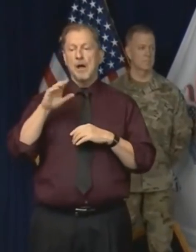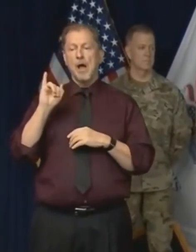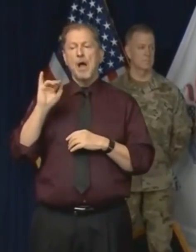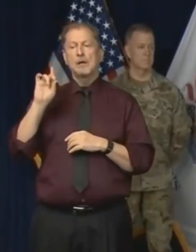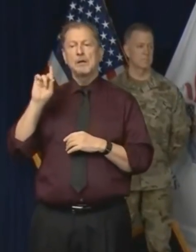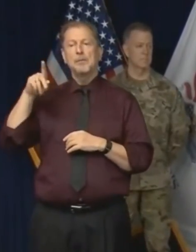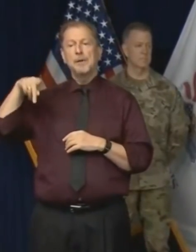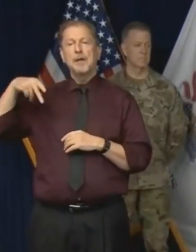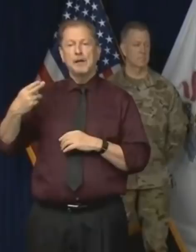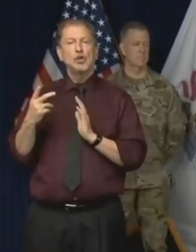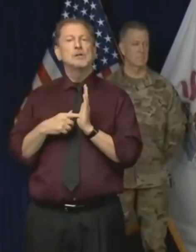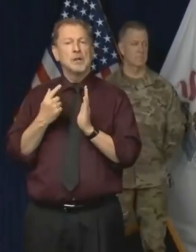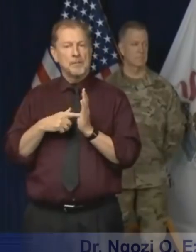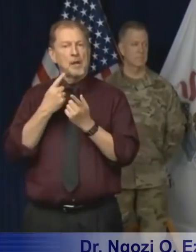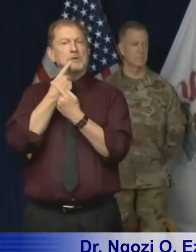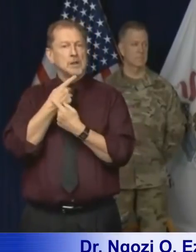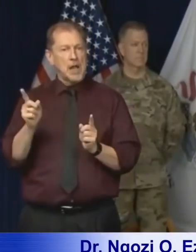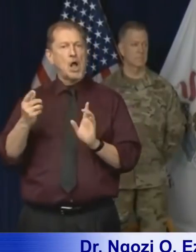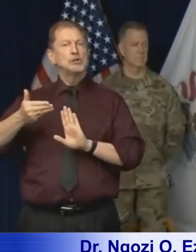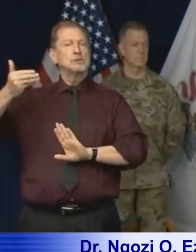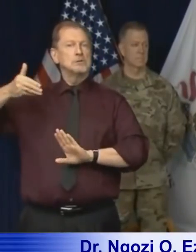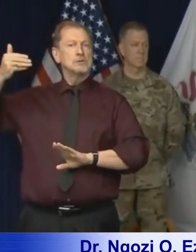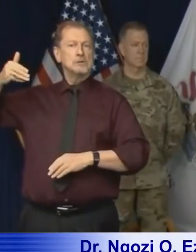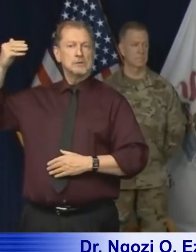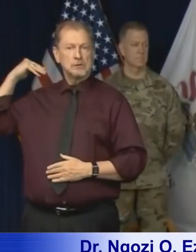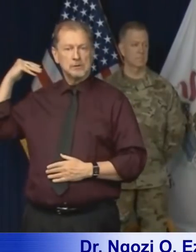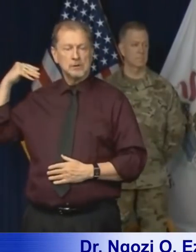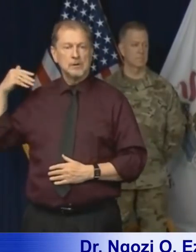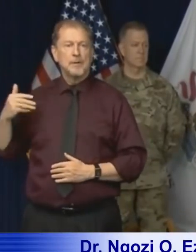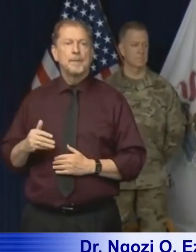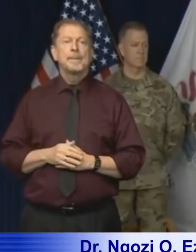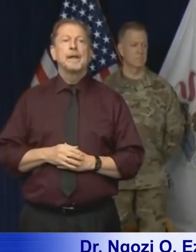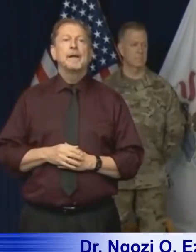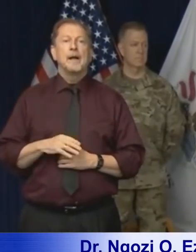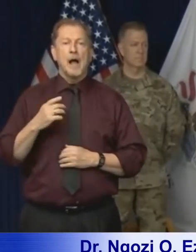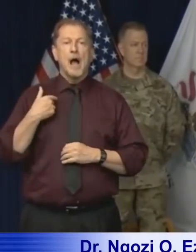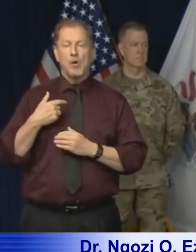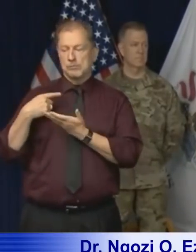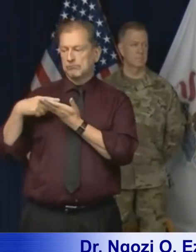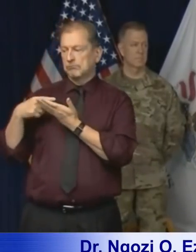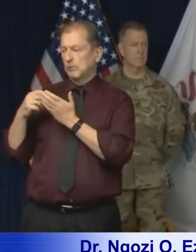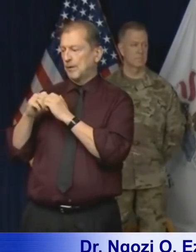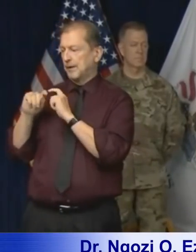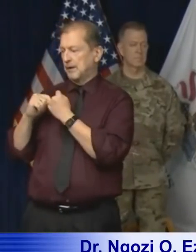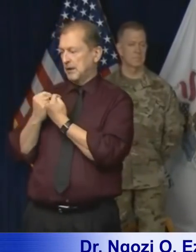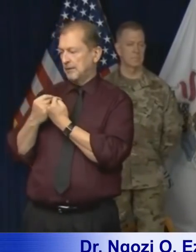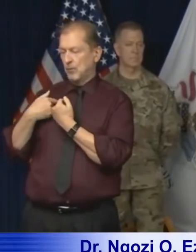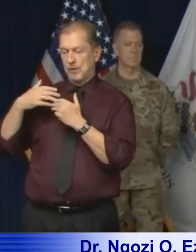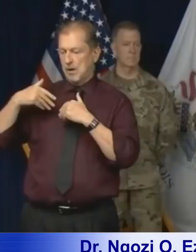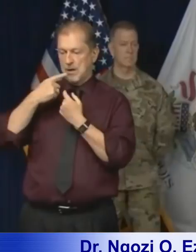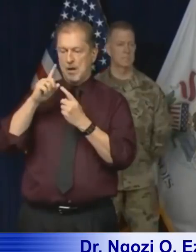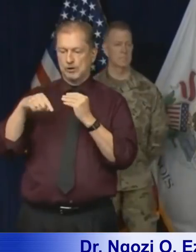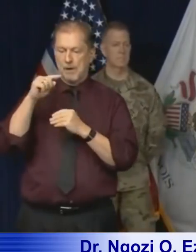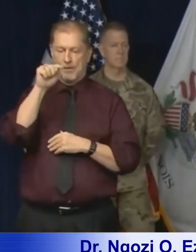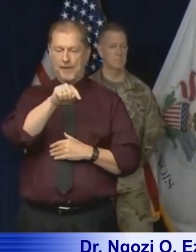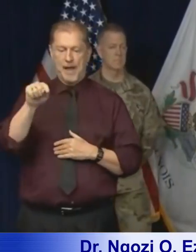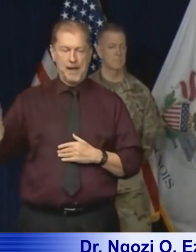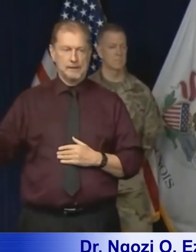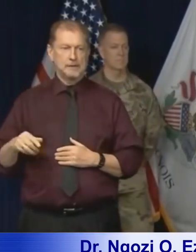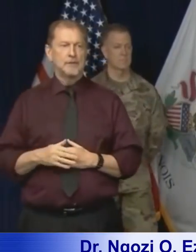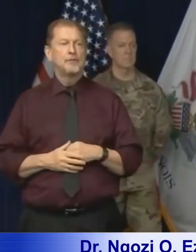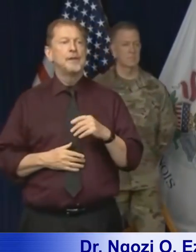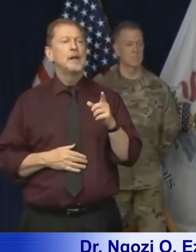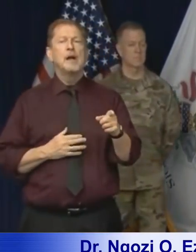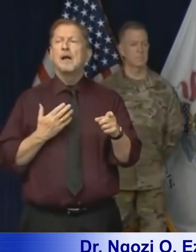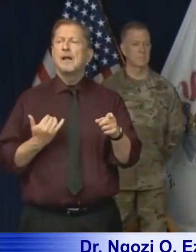does put that information out. I will take that back to the team if we haven't been updating our lists. Thank you. Also, right now